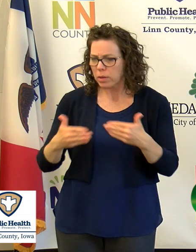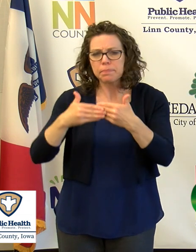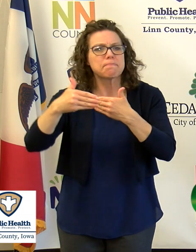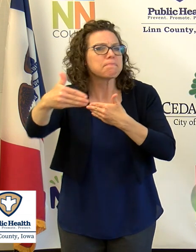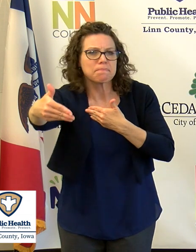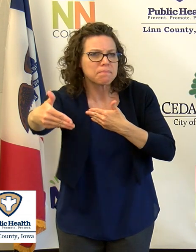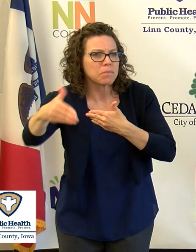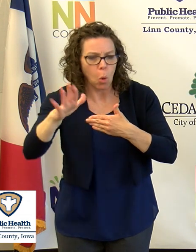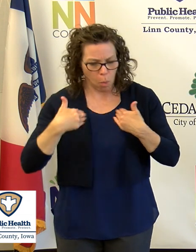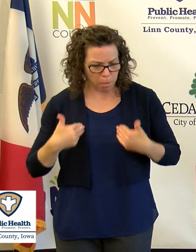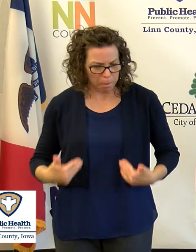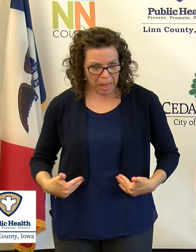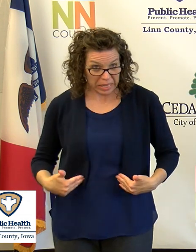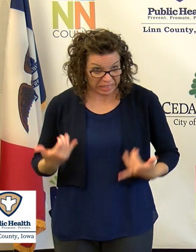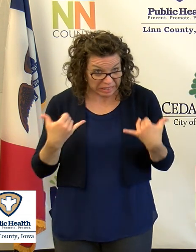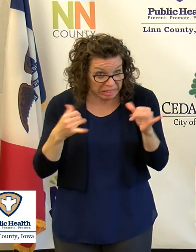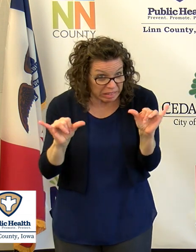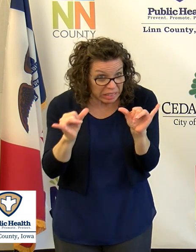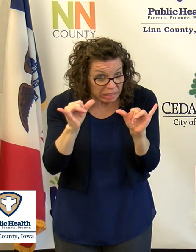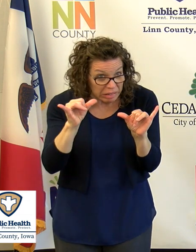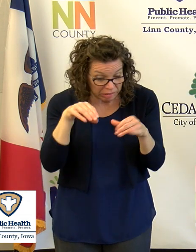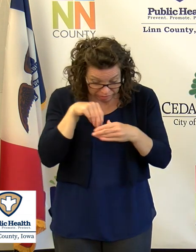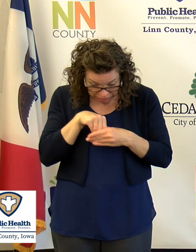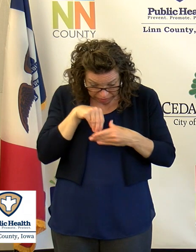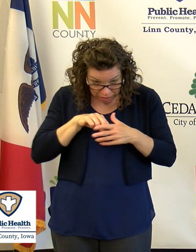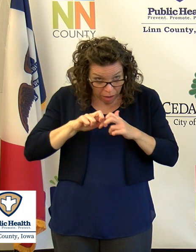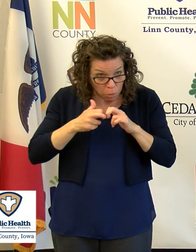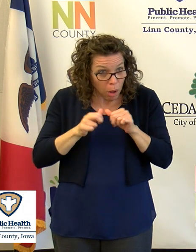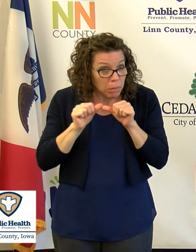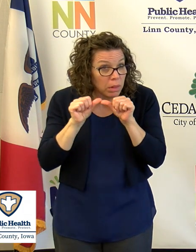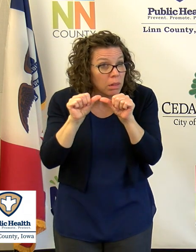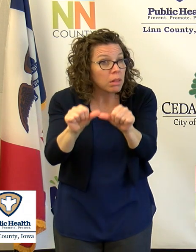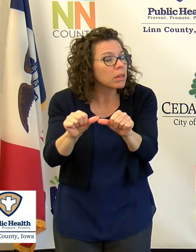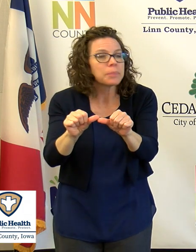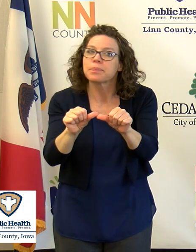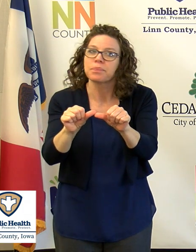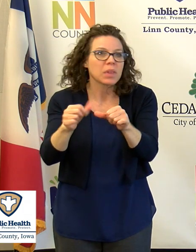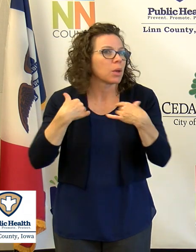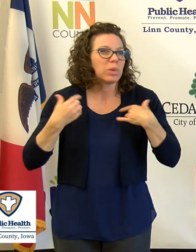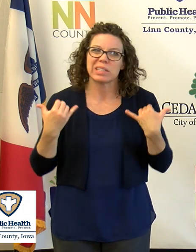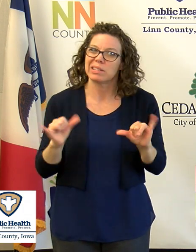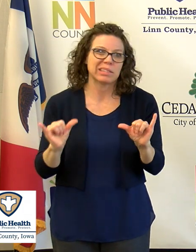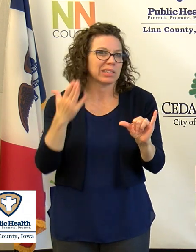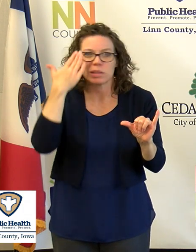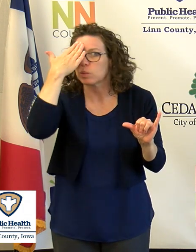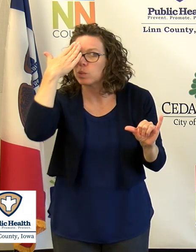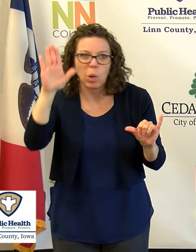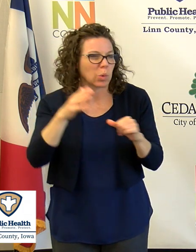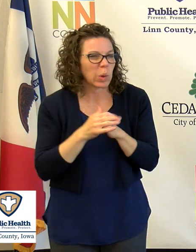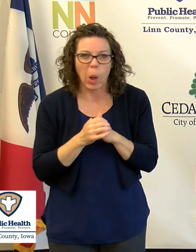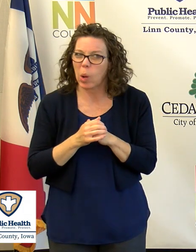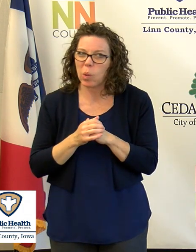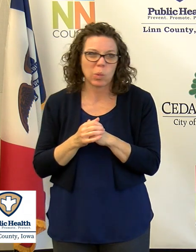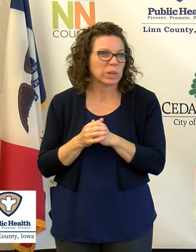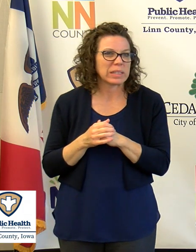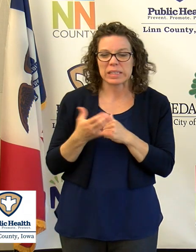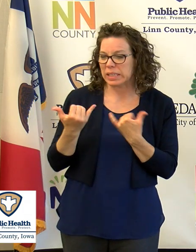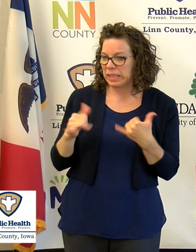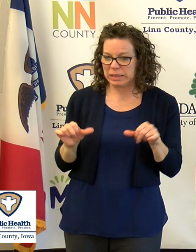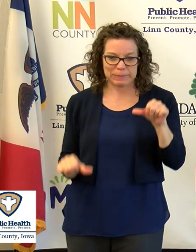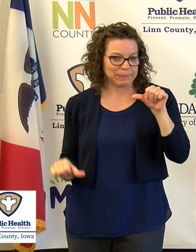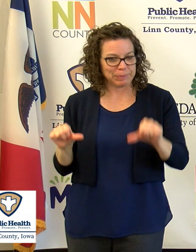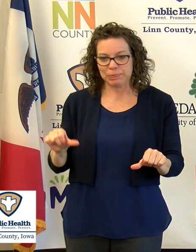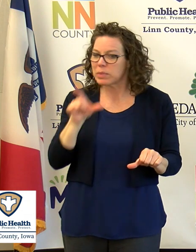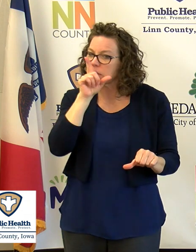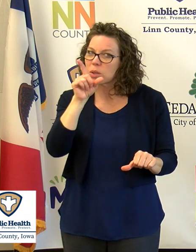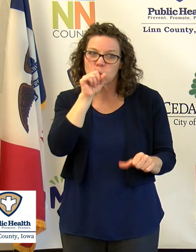community as to what sort of long-term monitoring these patients will need to undergo. So it's largely an unanswered question at this point.